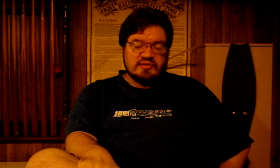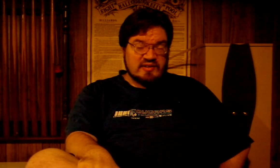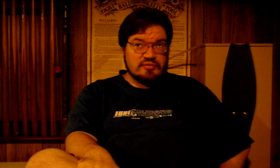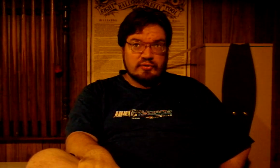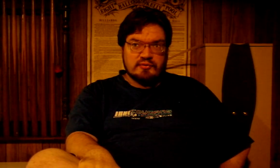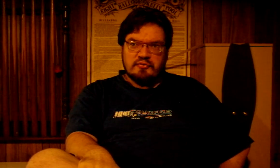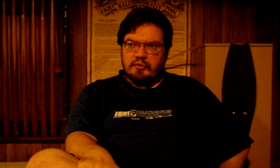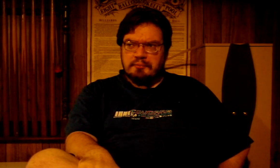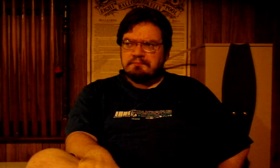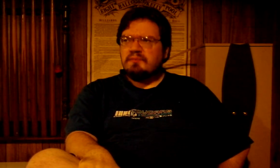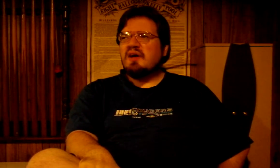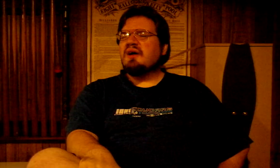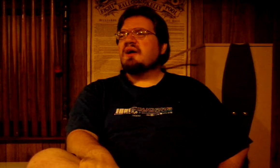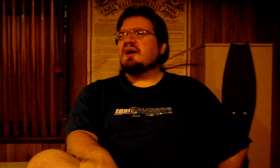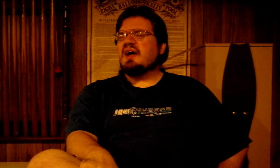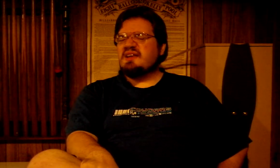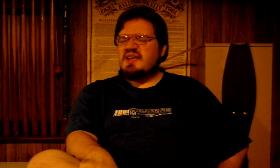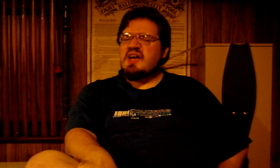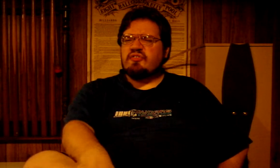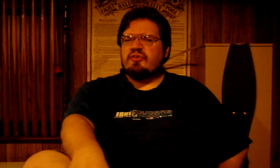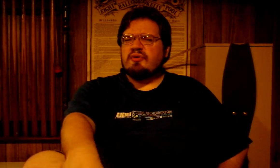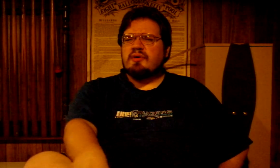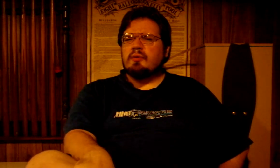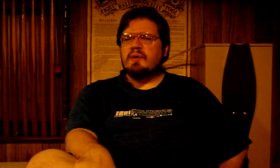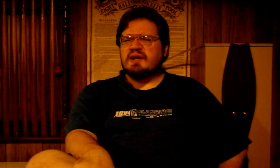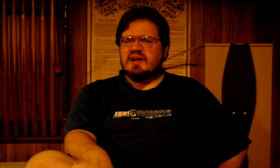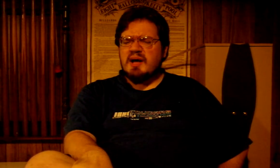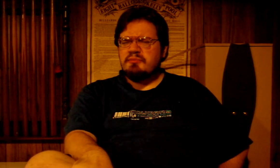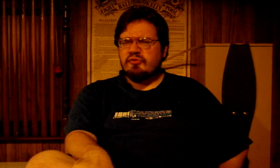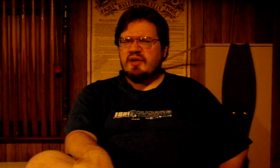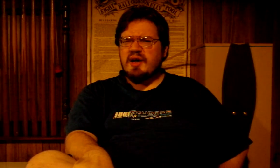they've thought of a few. And yet, when it comes down